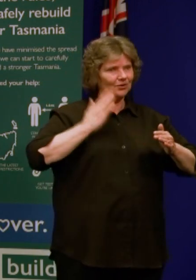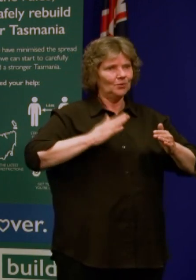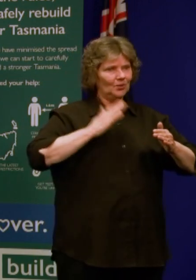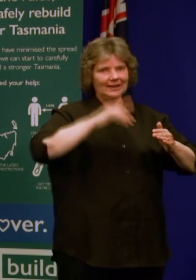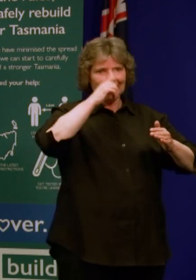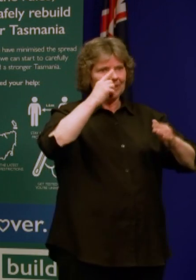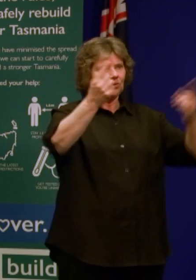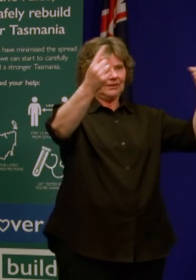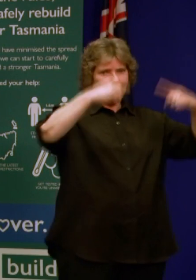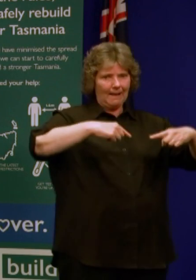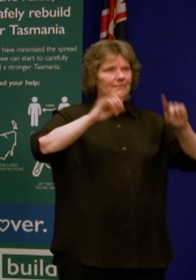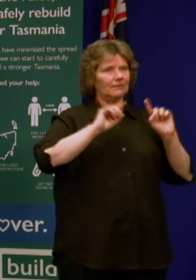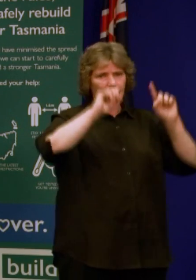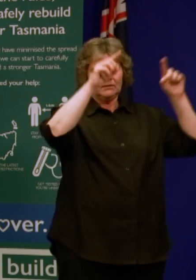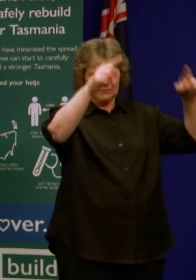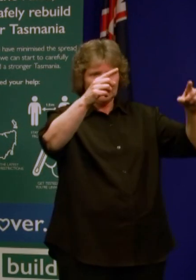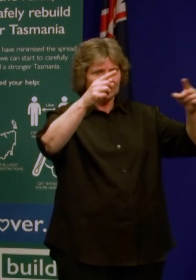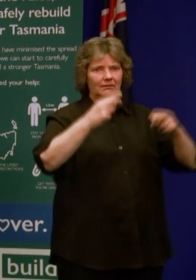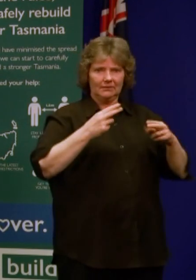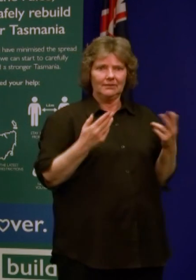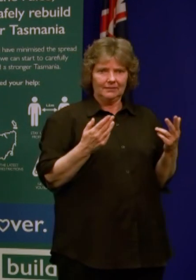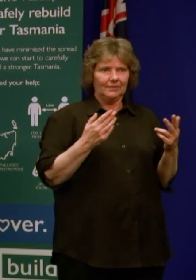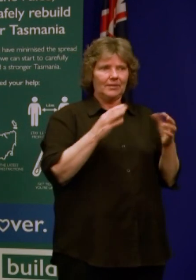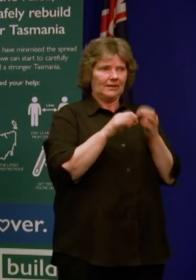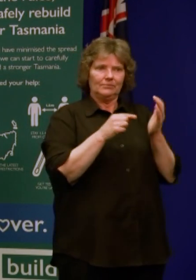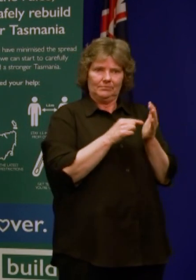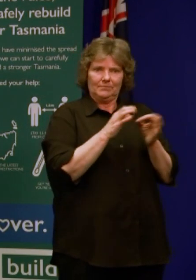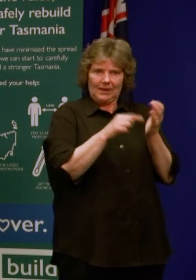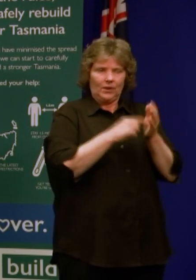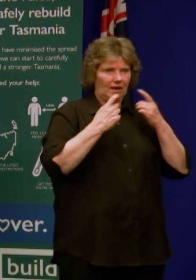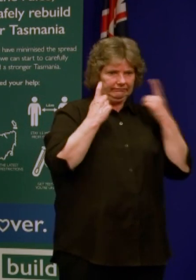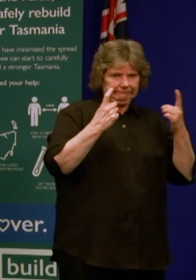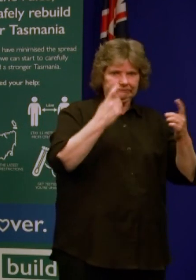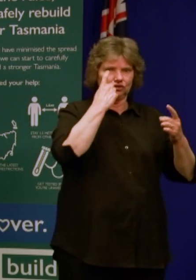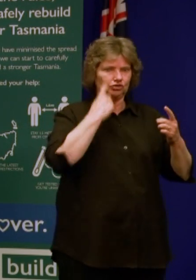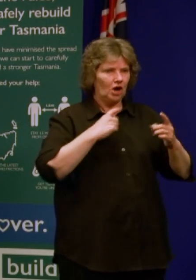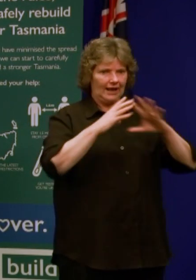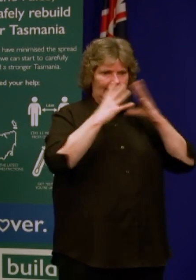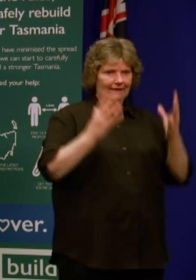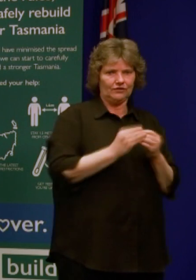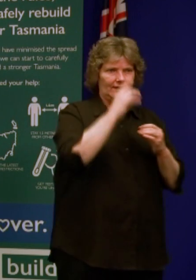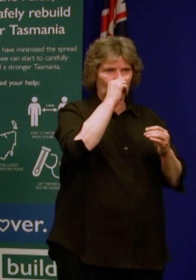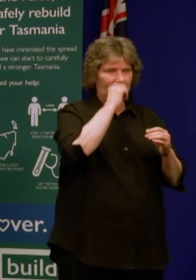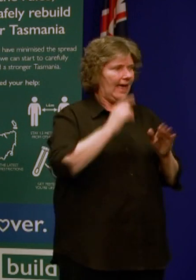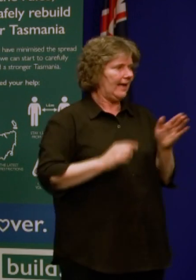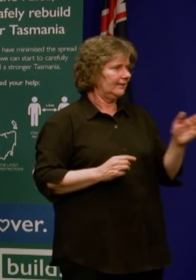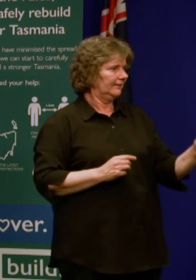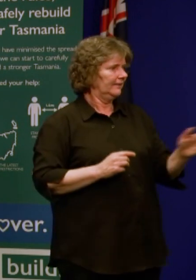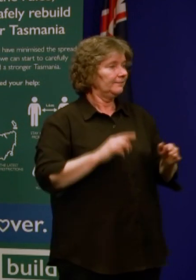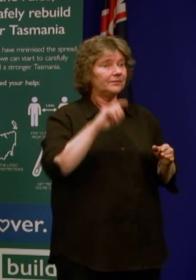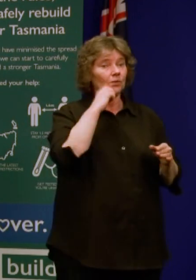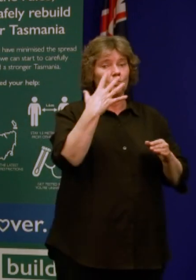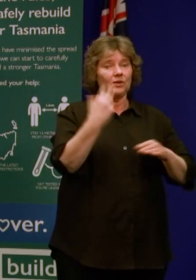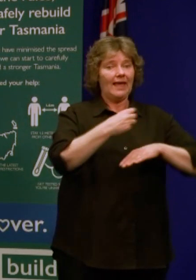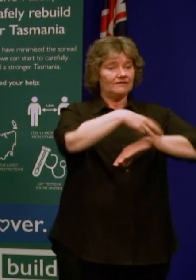we're taking everything we possibly can. Will there be any police presence at the airports here stopping people from coming in from Victoria?